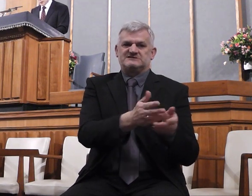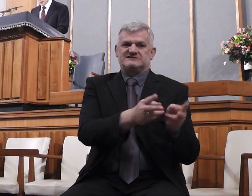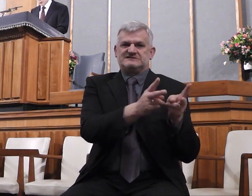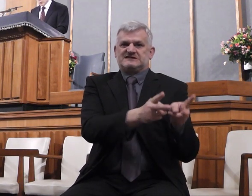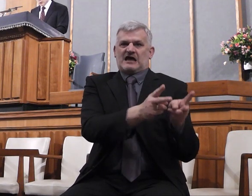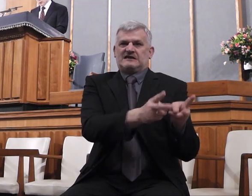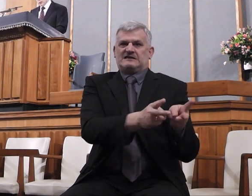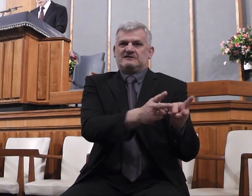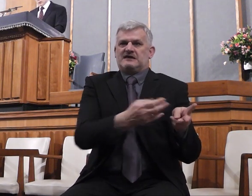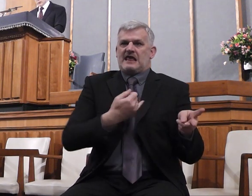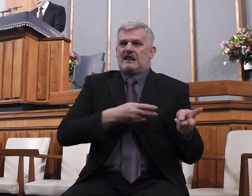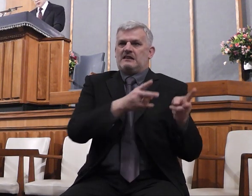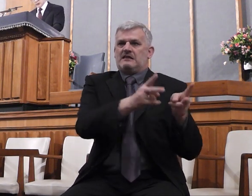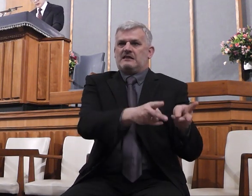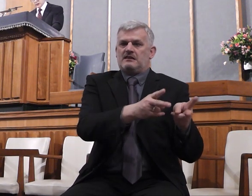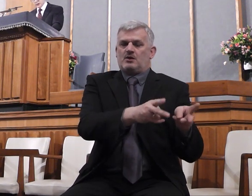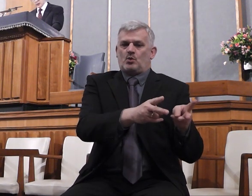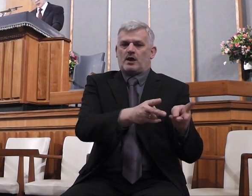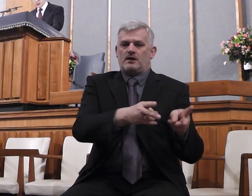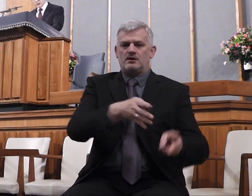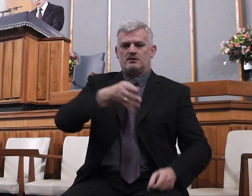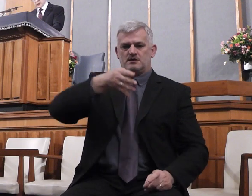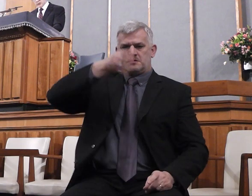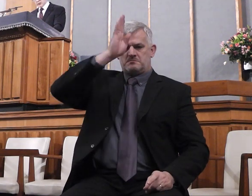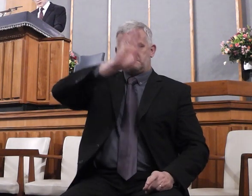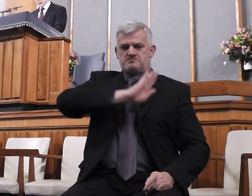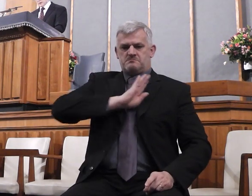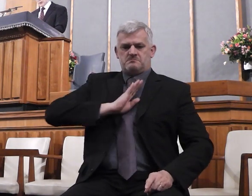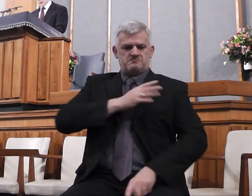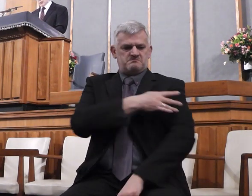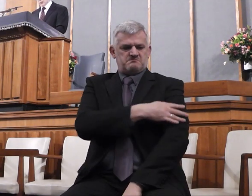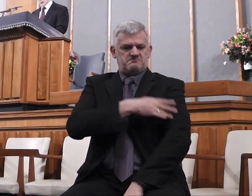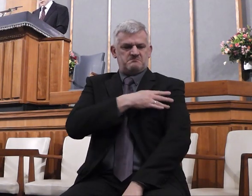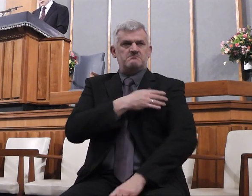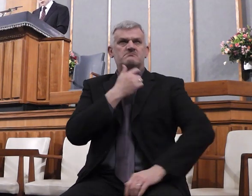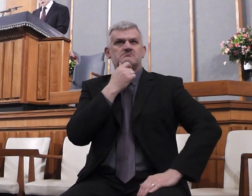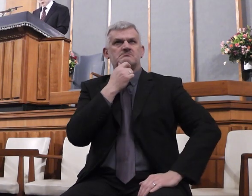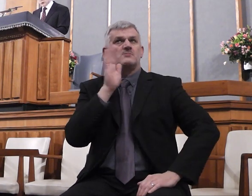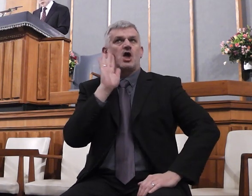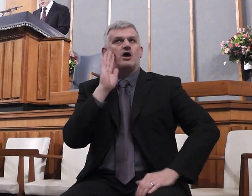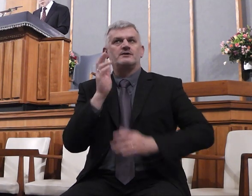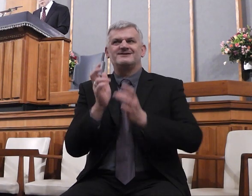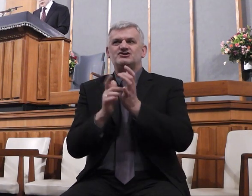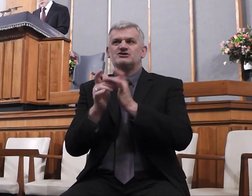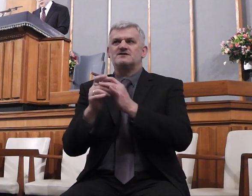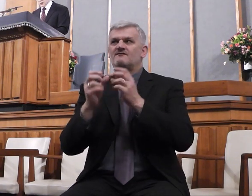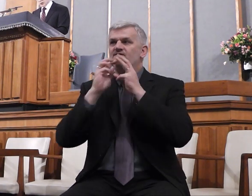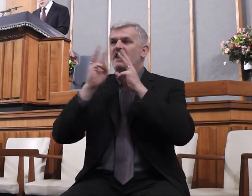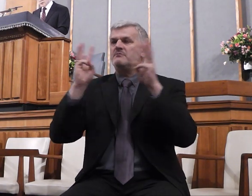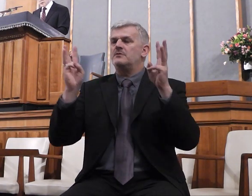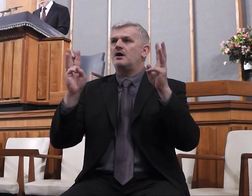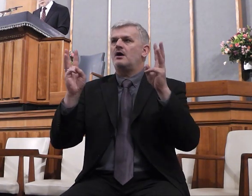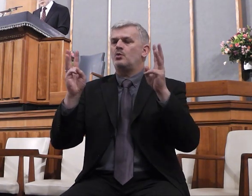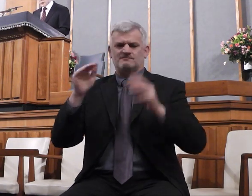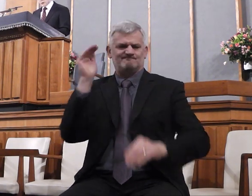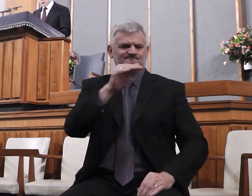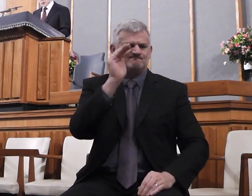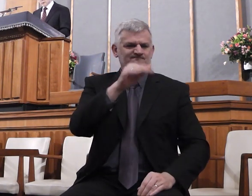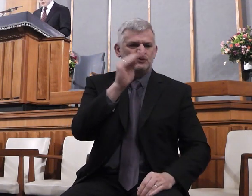When he heard of Jesus, he sent unto him the elders of the Jews, beseeching him that he would come